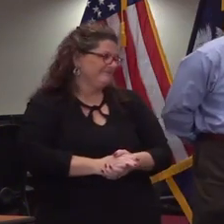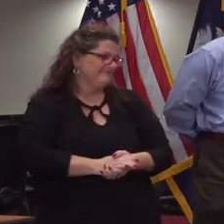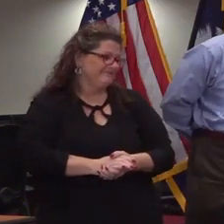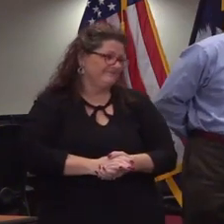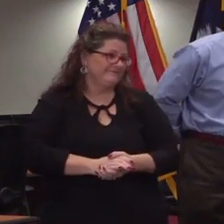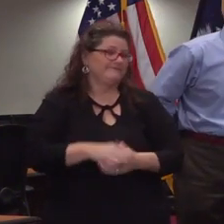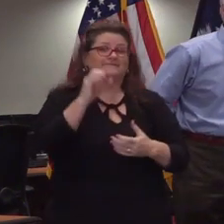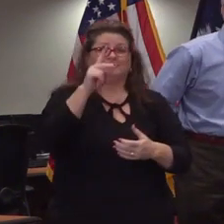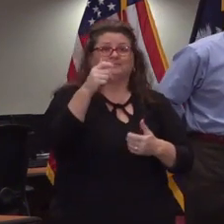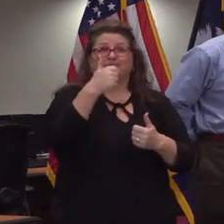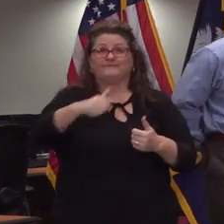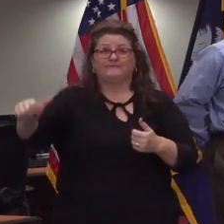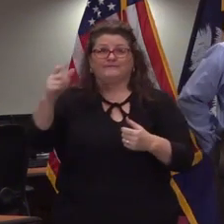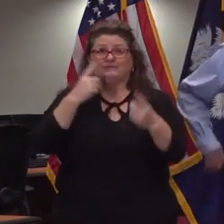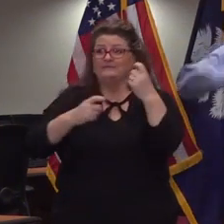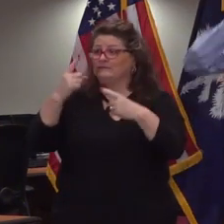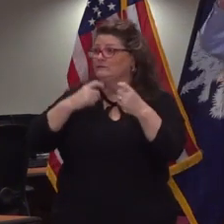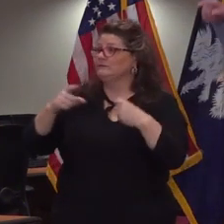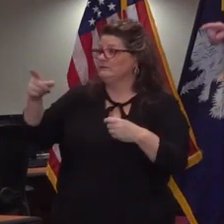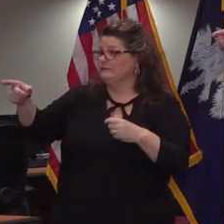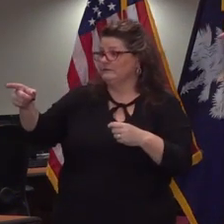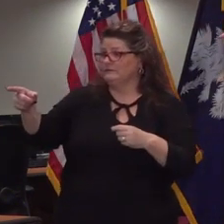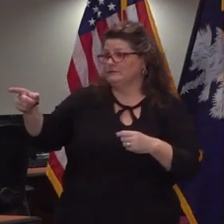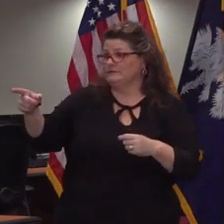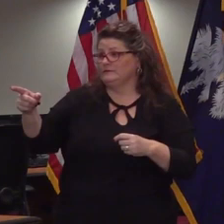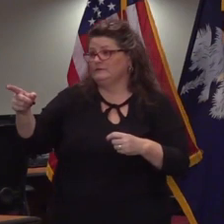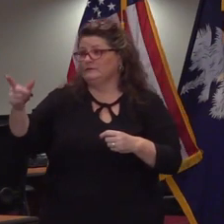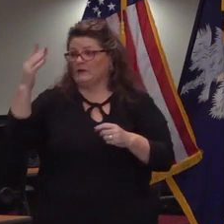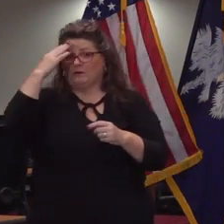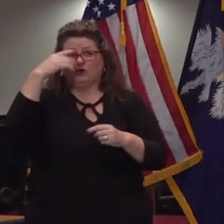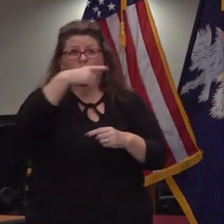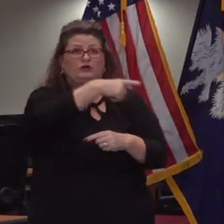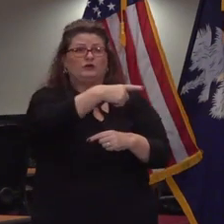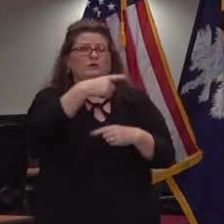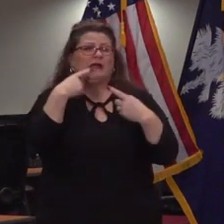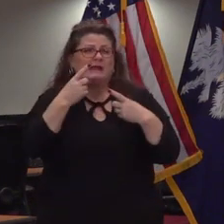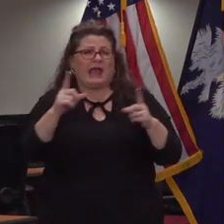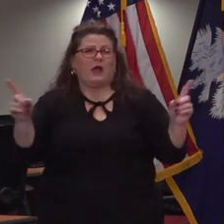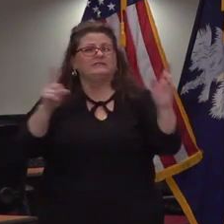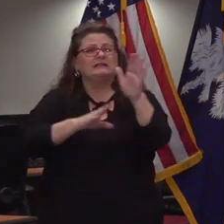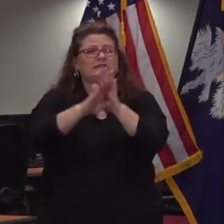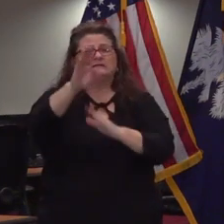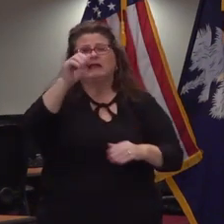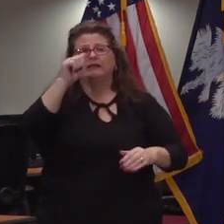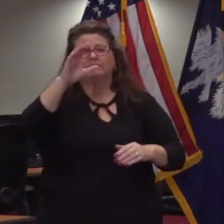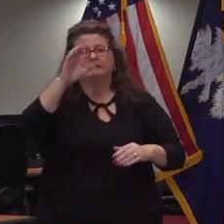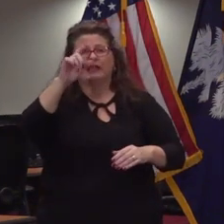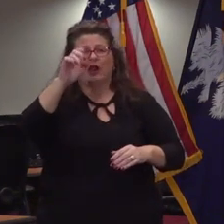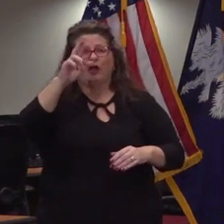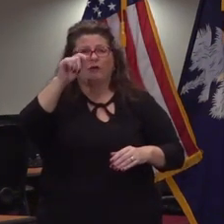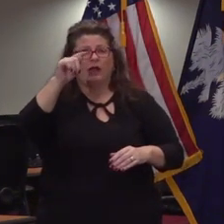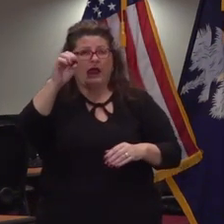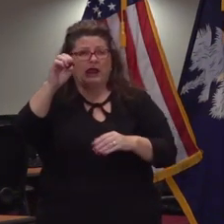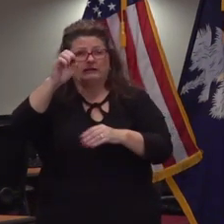ma'am any questions yes sir i know um you announced accelerate south carolina how are businesses to reopen if